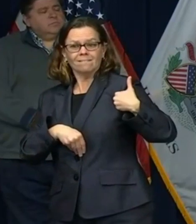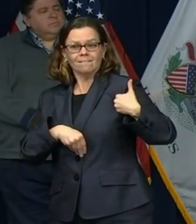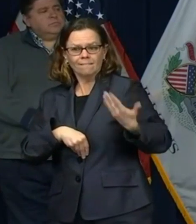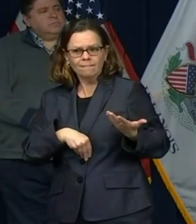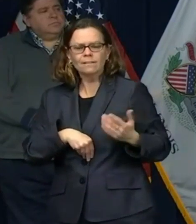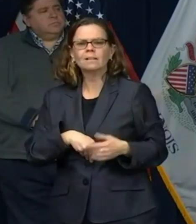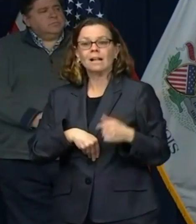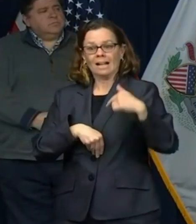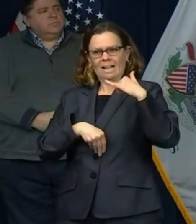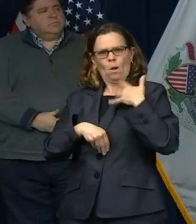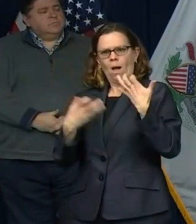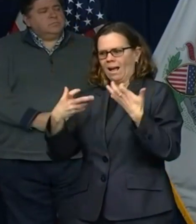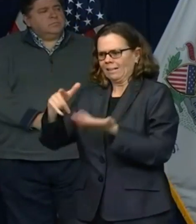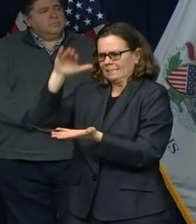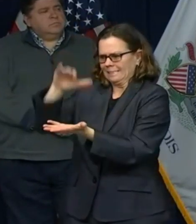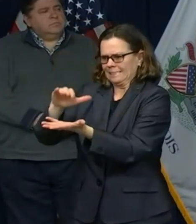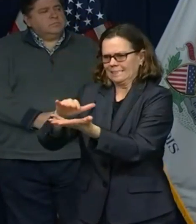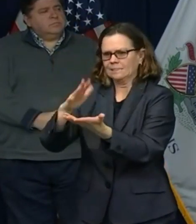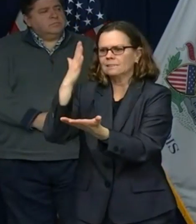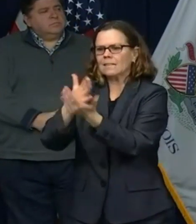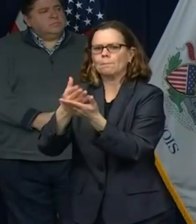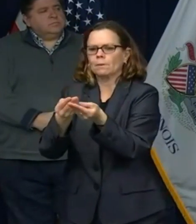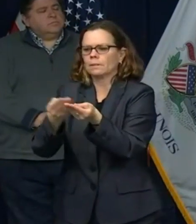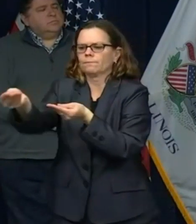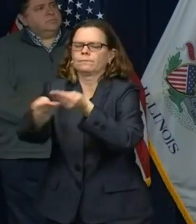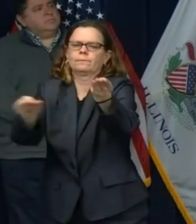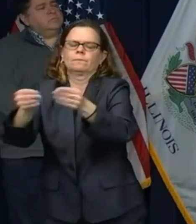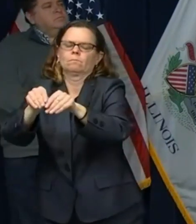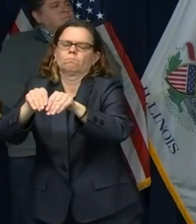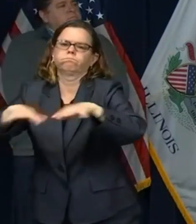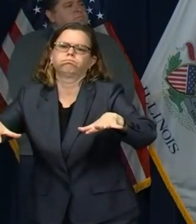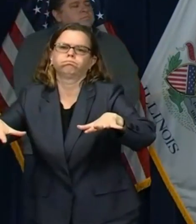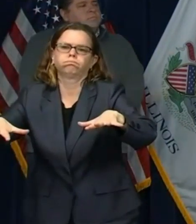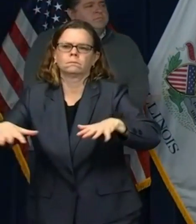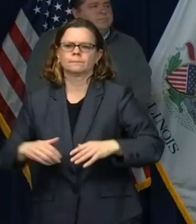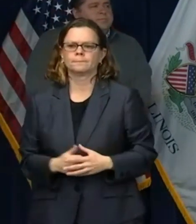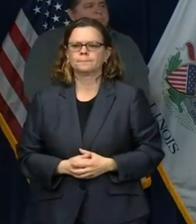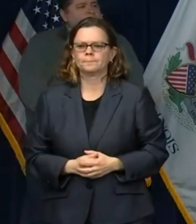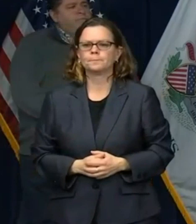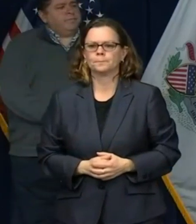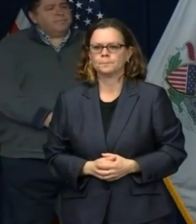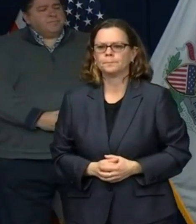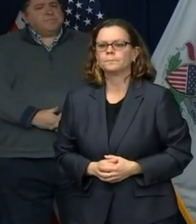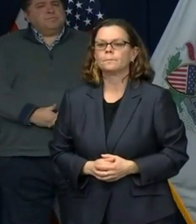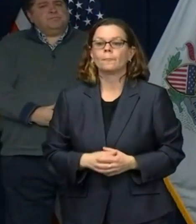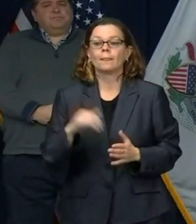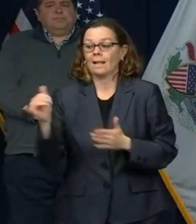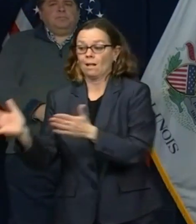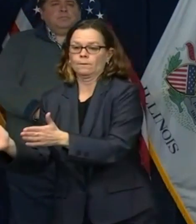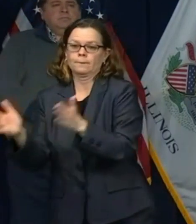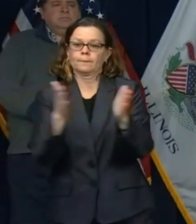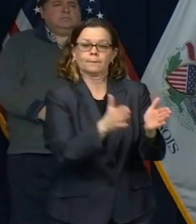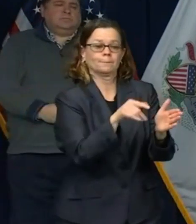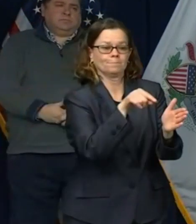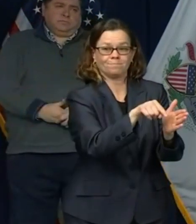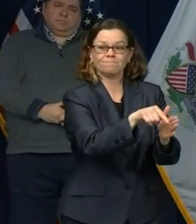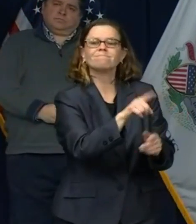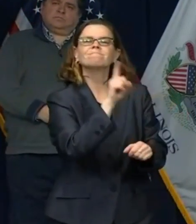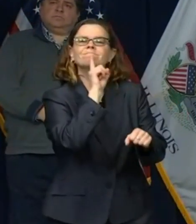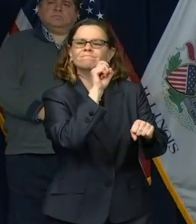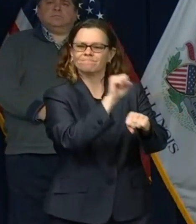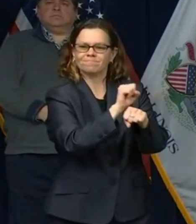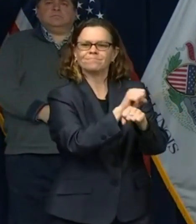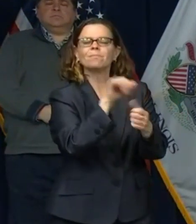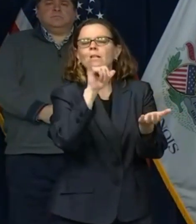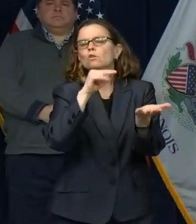transmission in the facility. And so we have been doing that. In the cases where we already know that there's an outbreak, where we already know that there